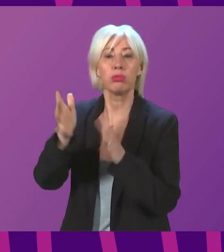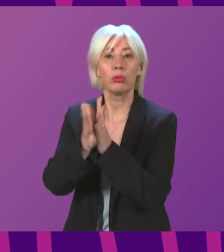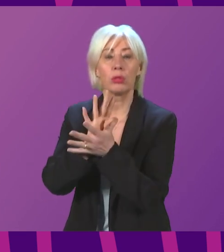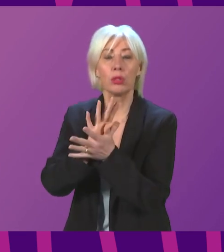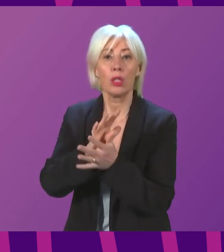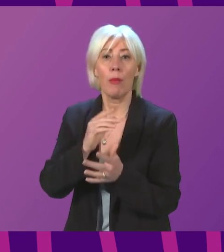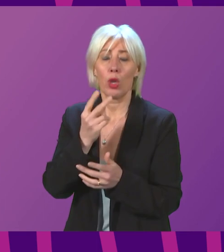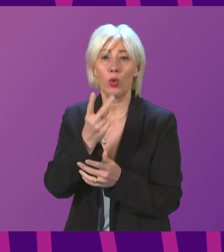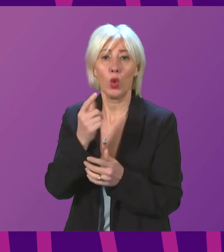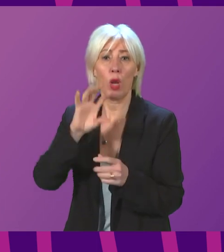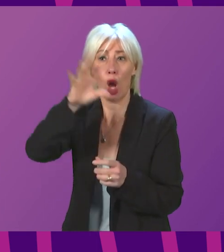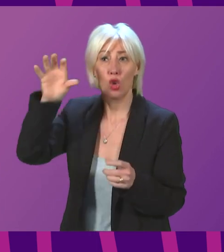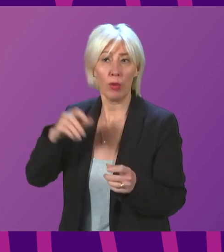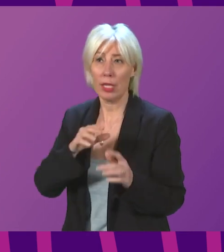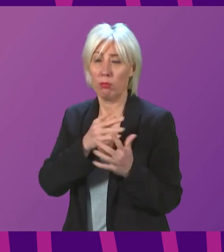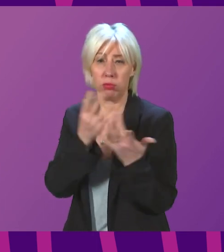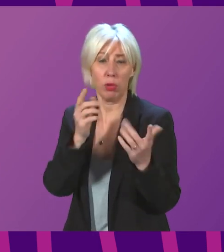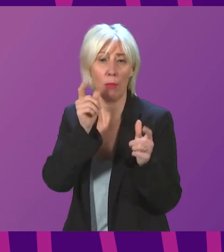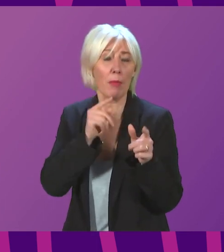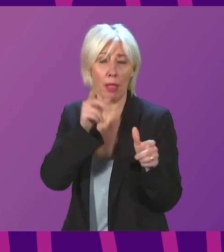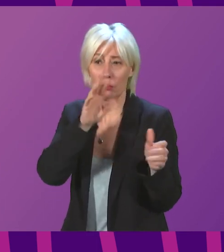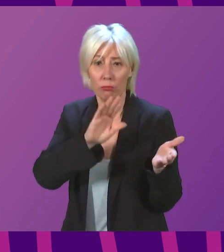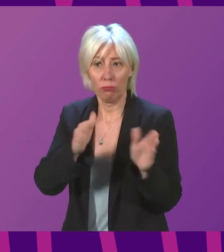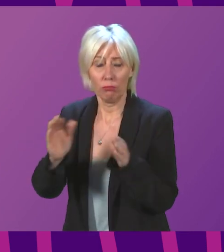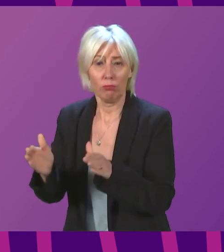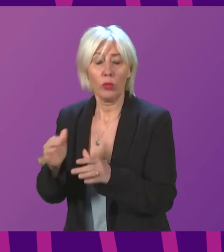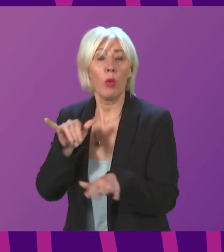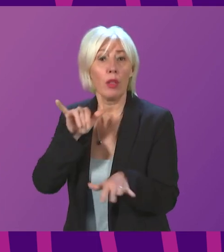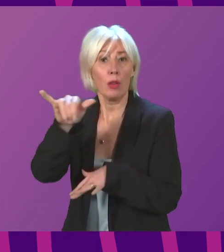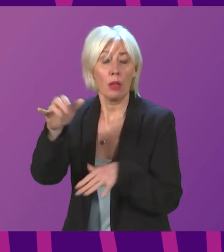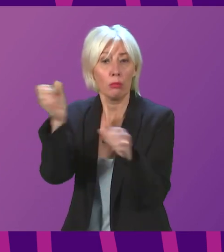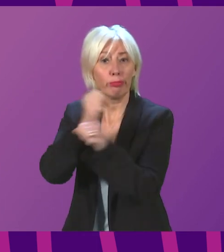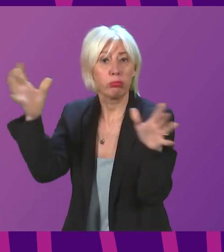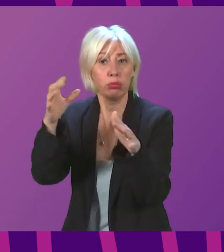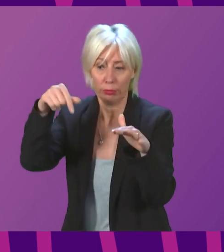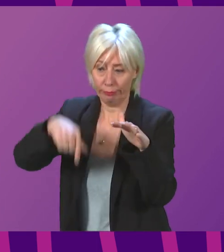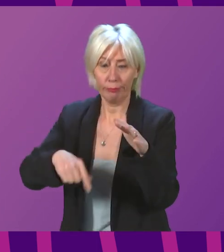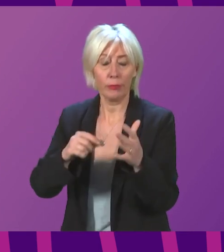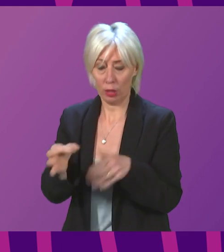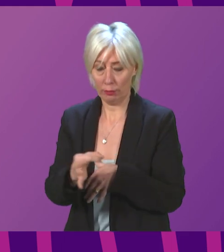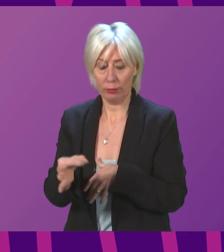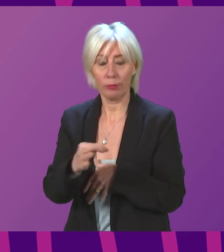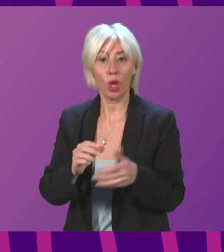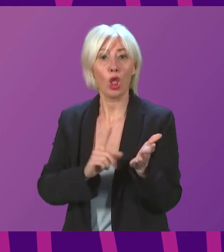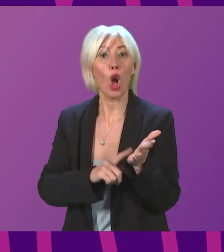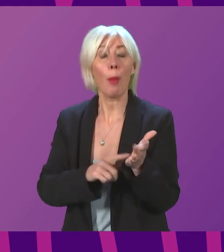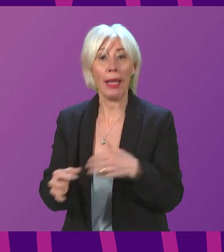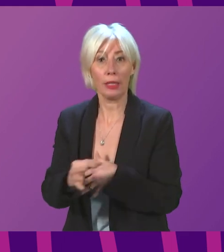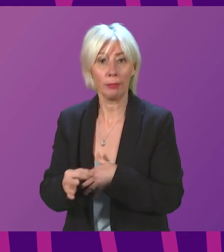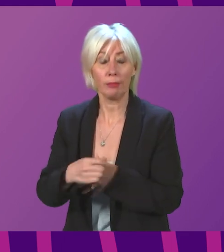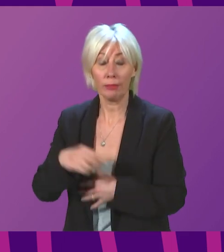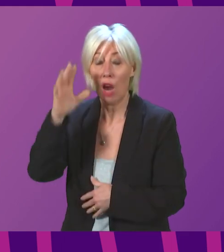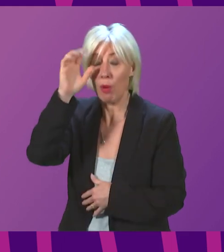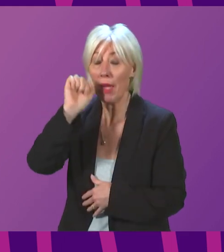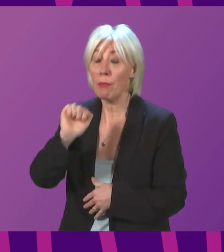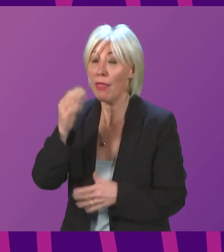from 21 nations losing their life when Pan Am Flight 103 exploded over Lockerbie in my South Scotland region. I remember the night